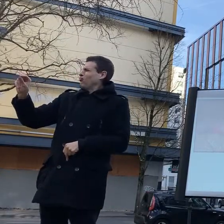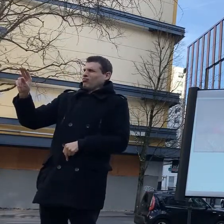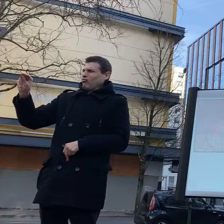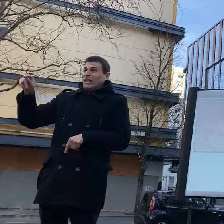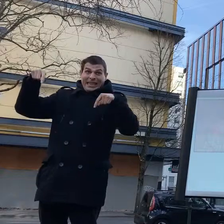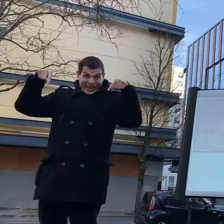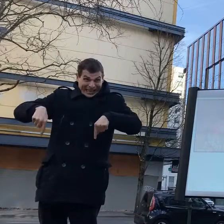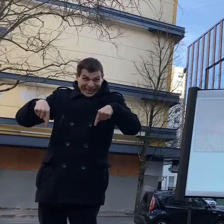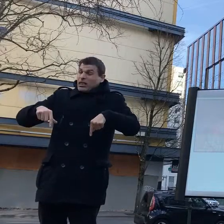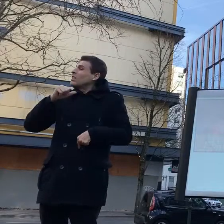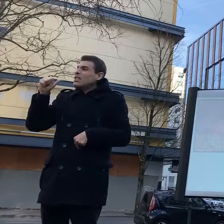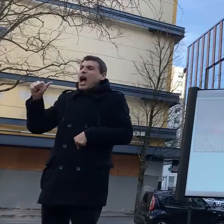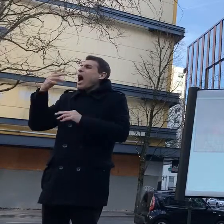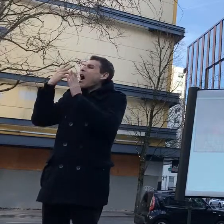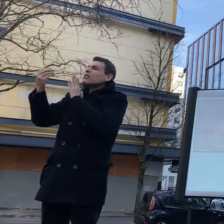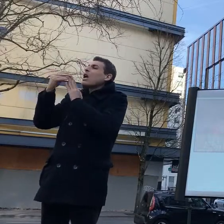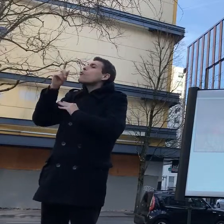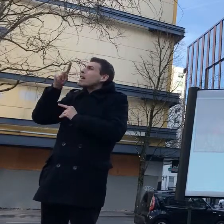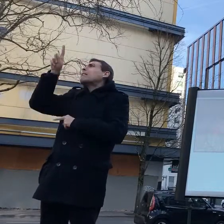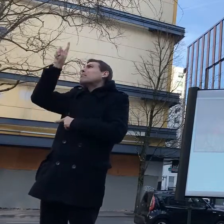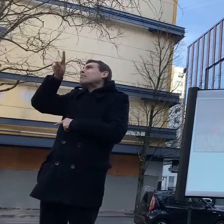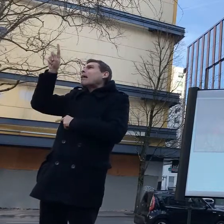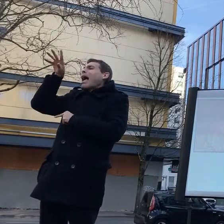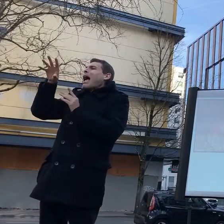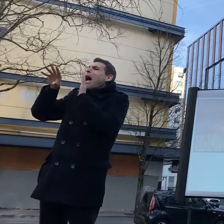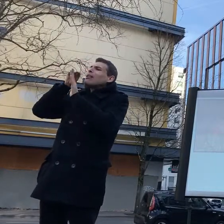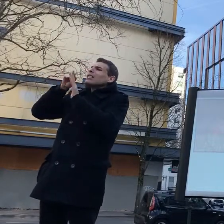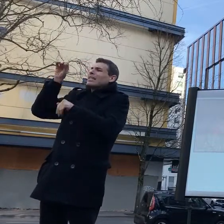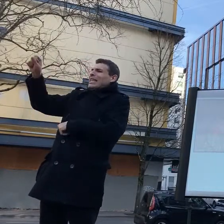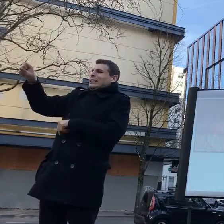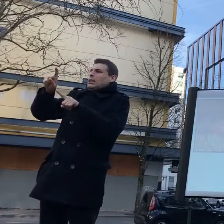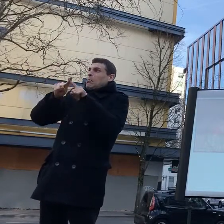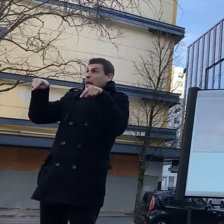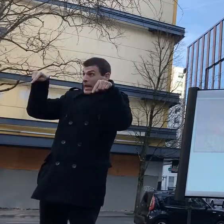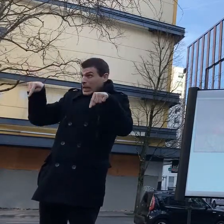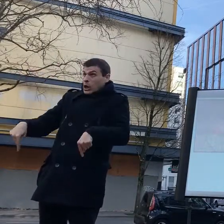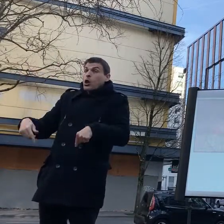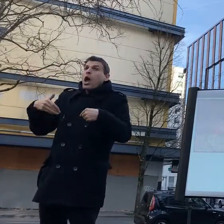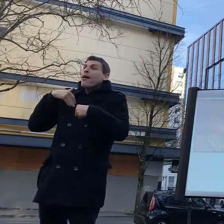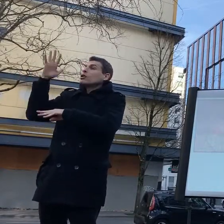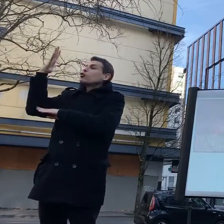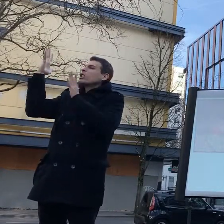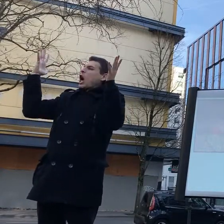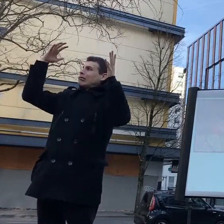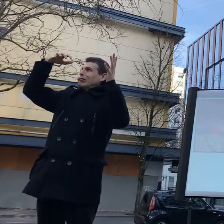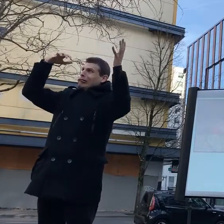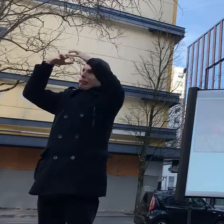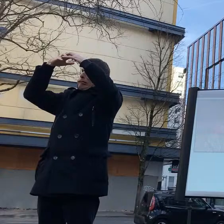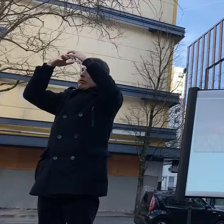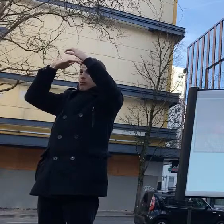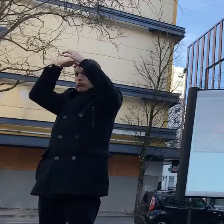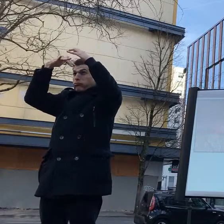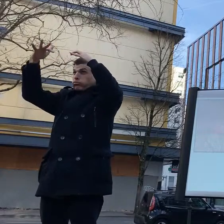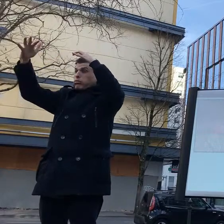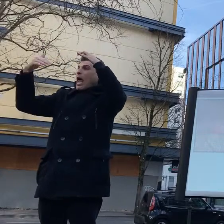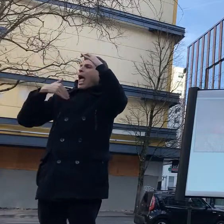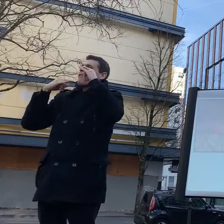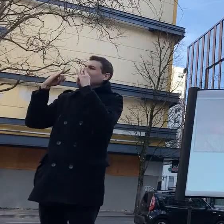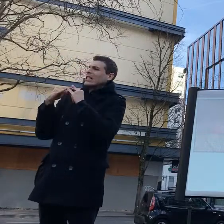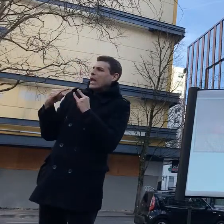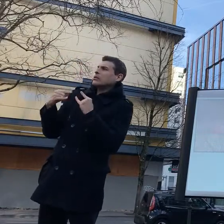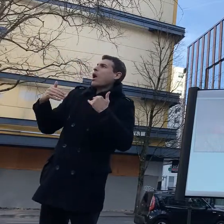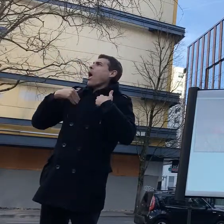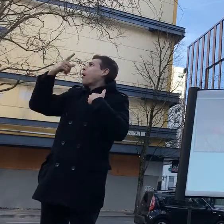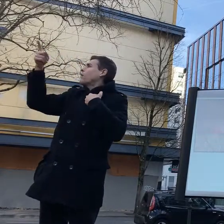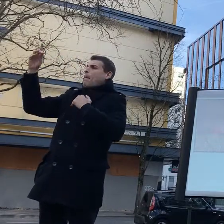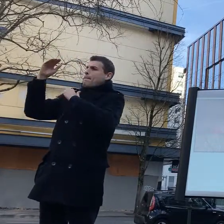smoke that was designed to be in an open field tossed right over in that street when nobody is around when they've got 50